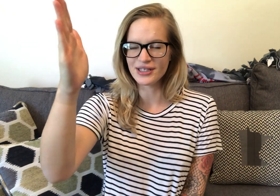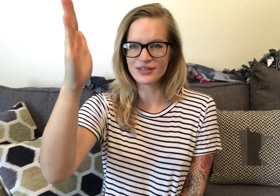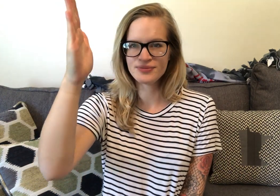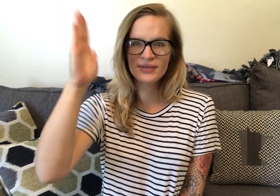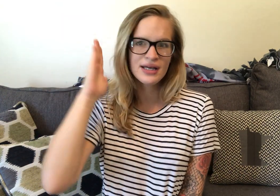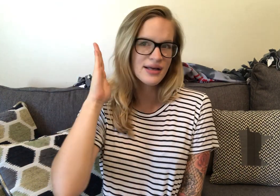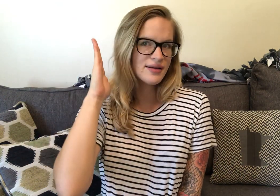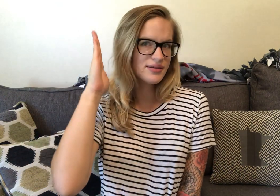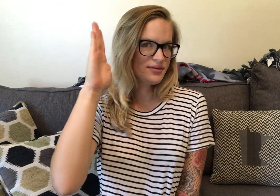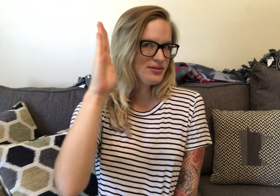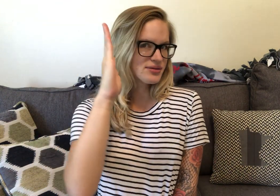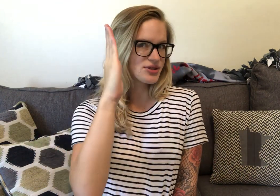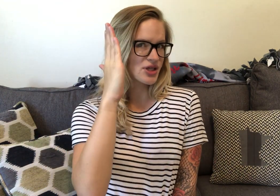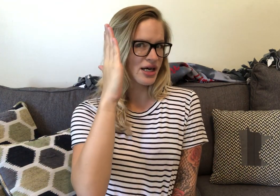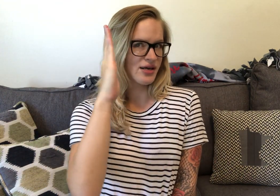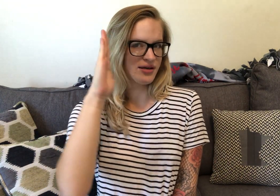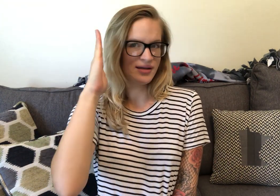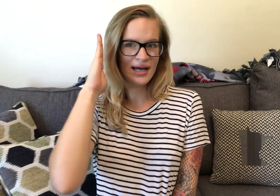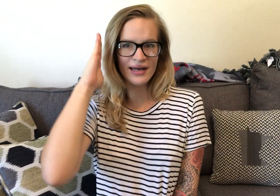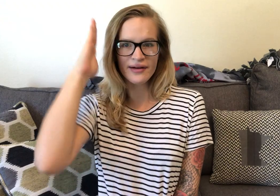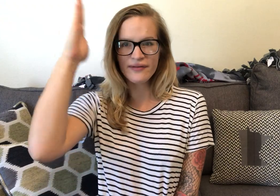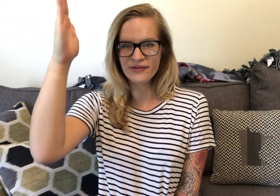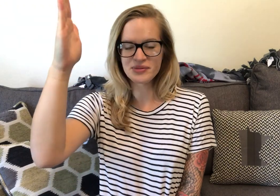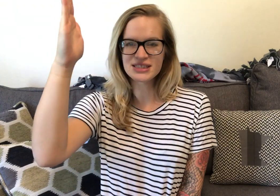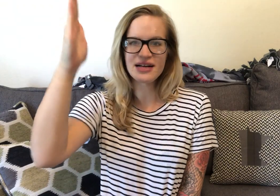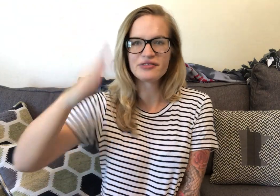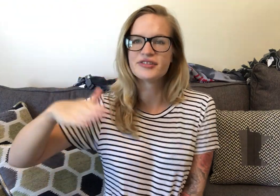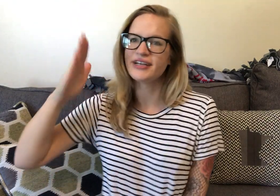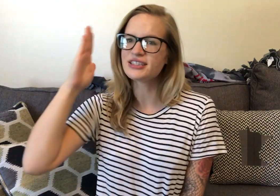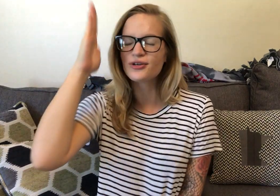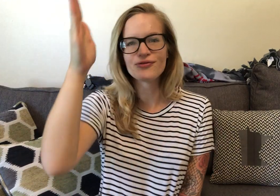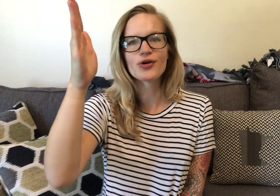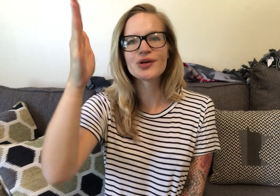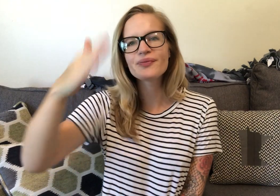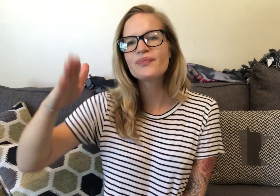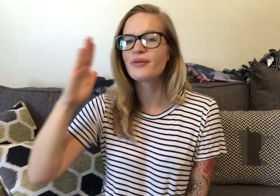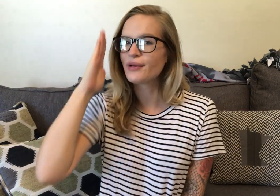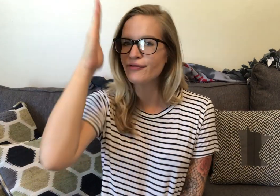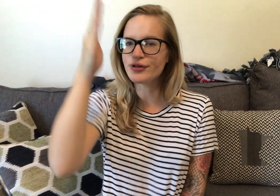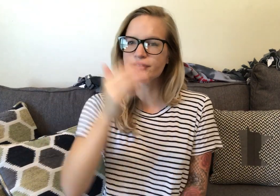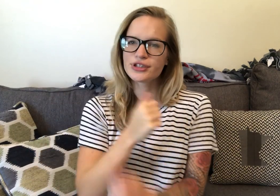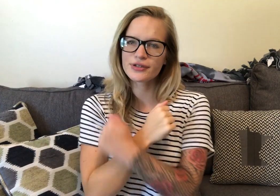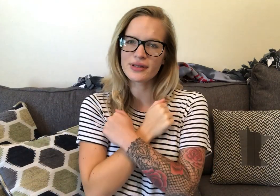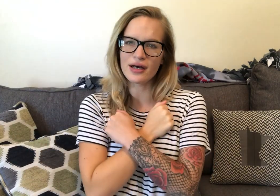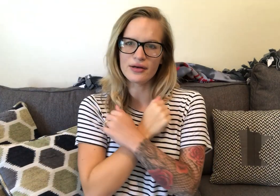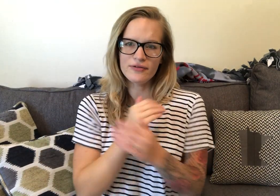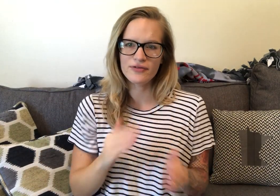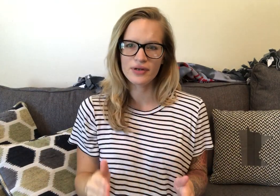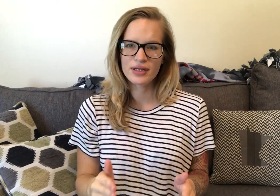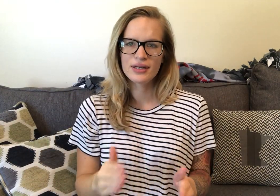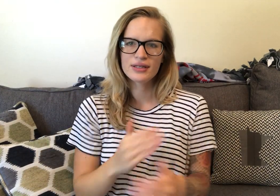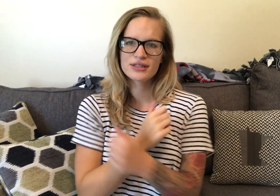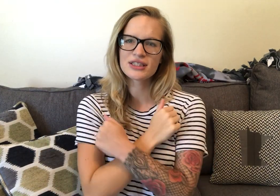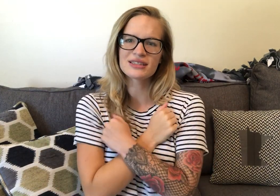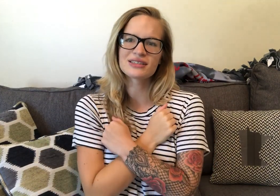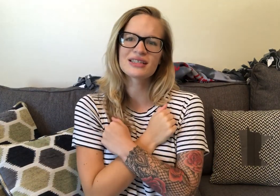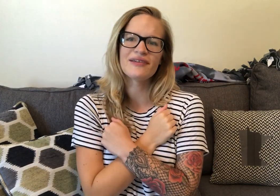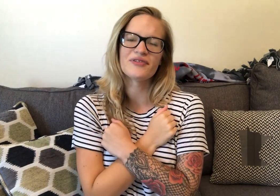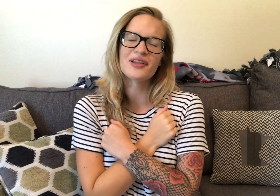will. Draw a line from the side of your face going forward. My future love. So this is a sign for